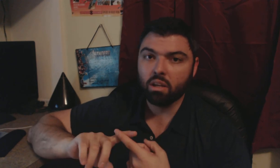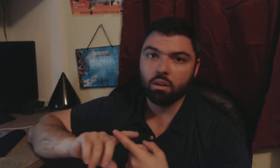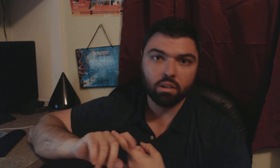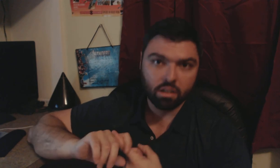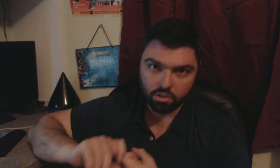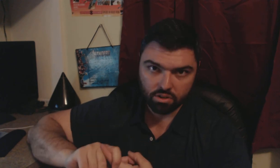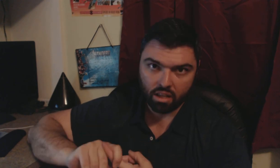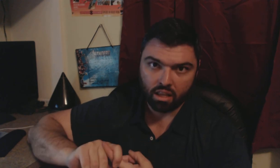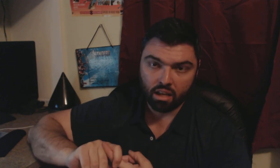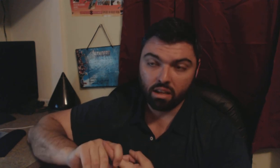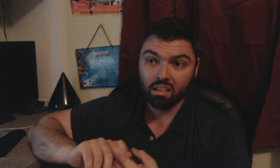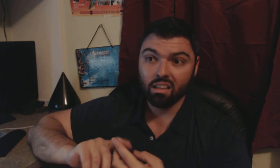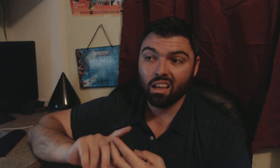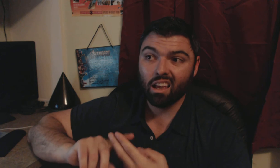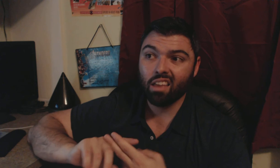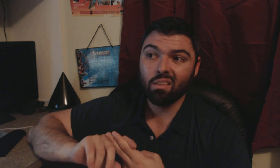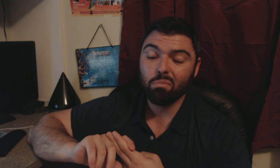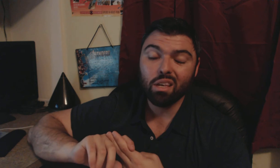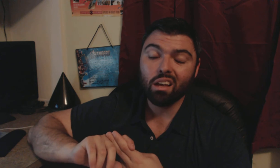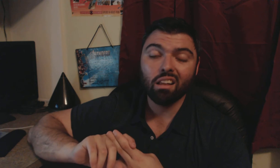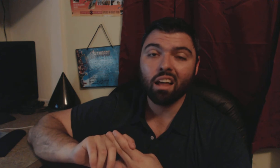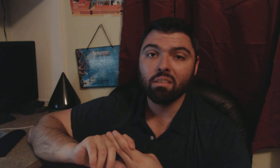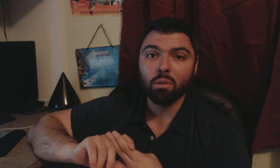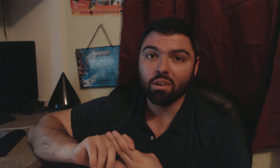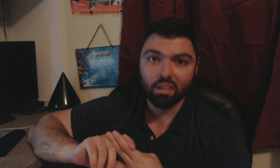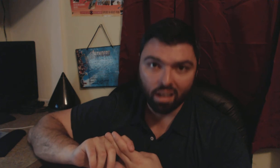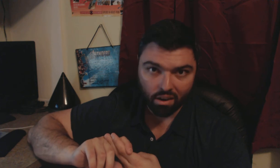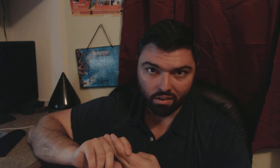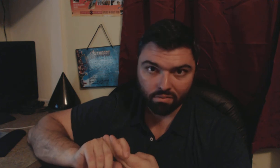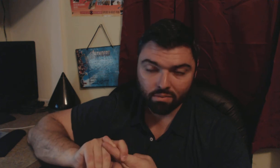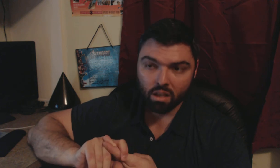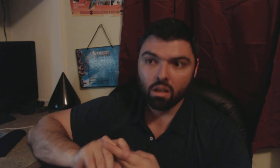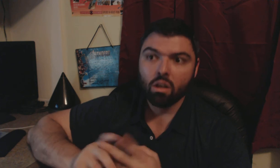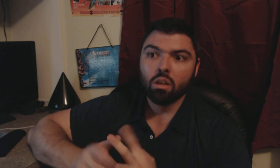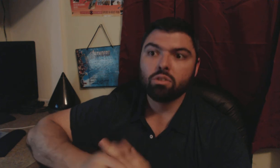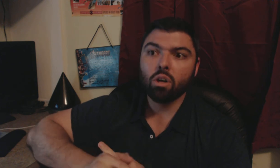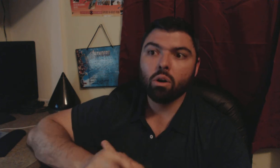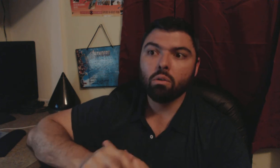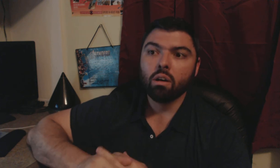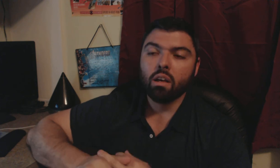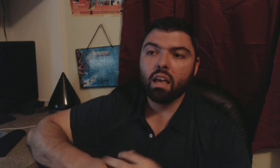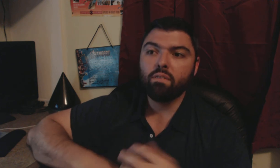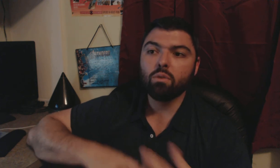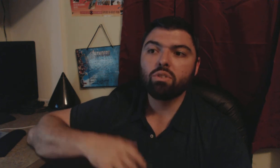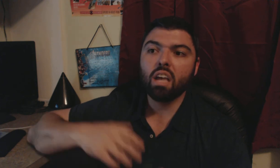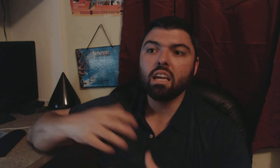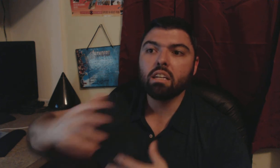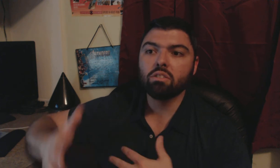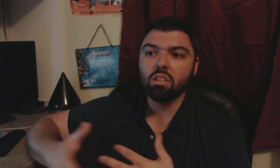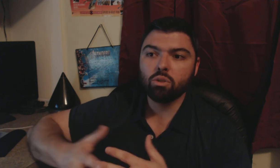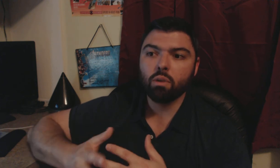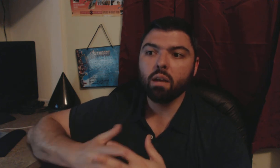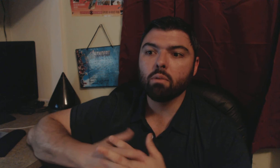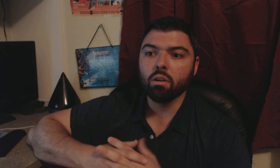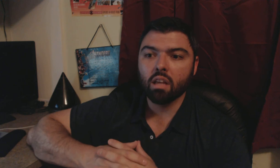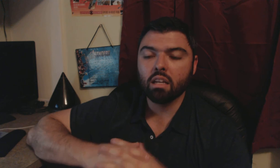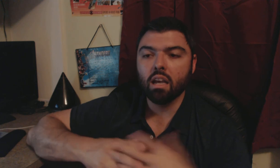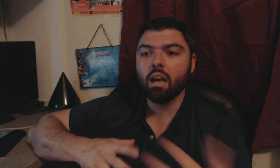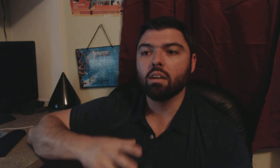family aren't going to understand that and and then be a lot of the market of care so if you say it in such a way where you're like yeah